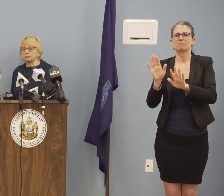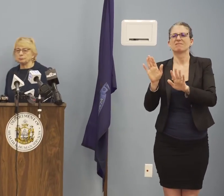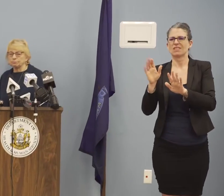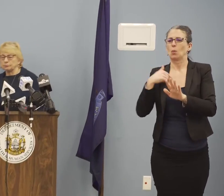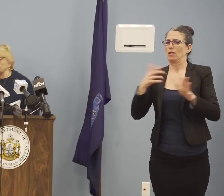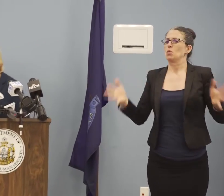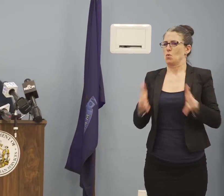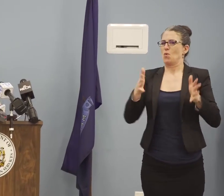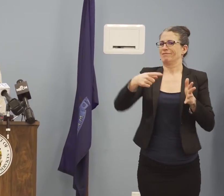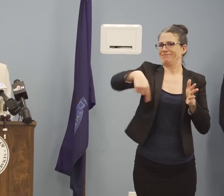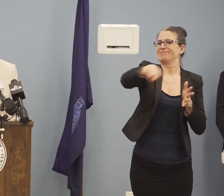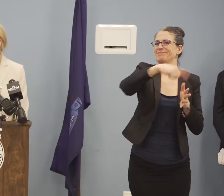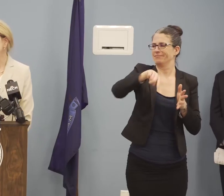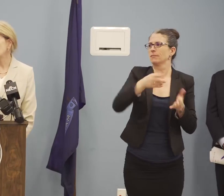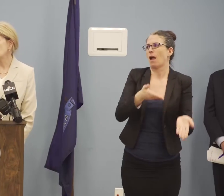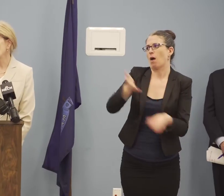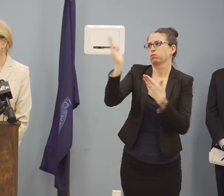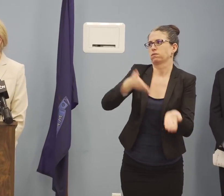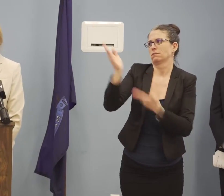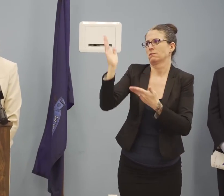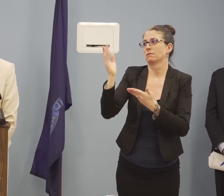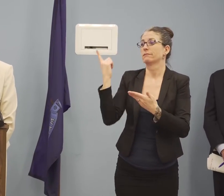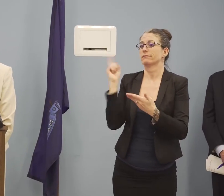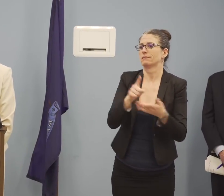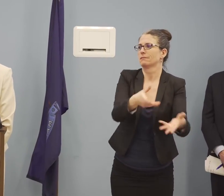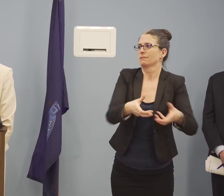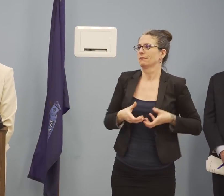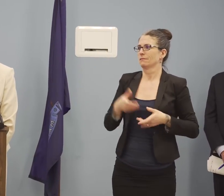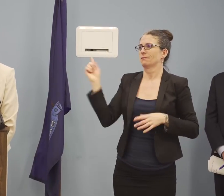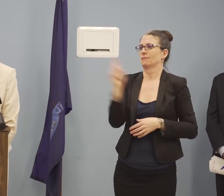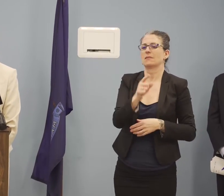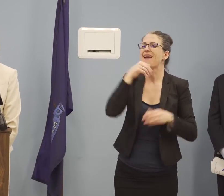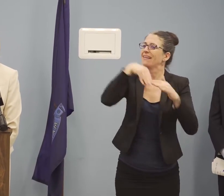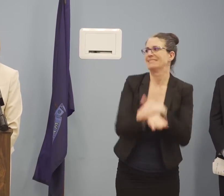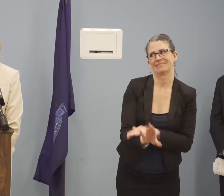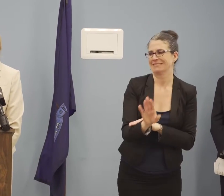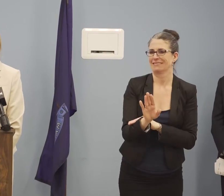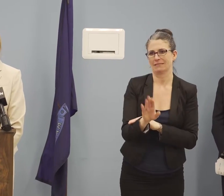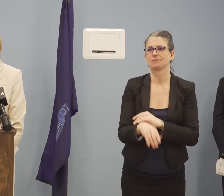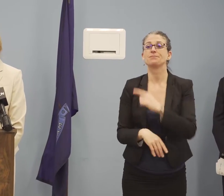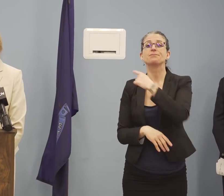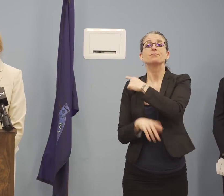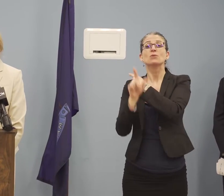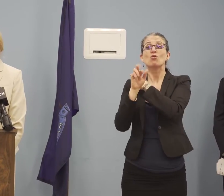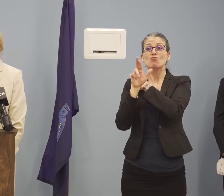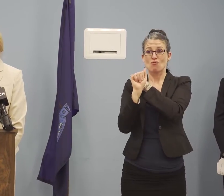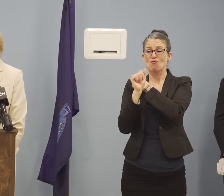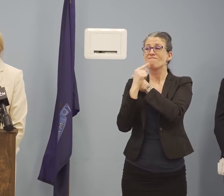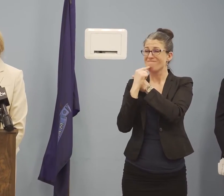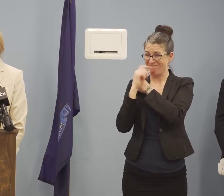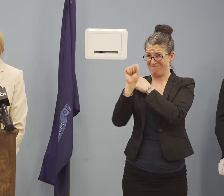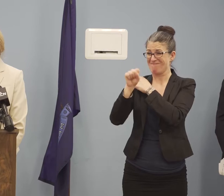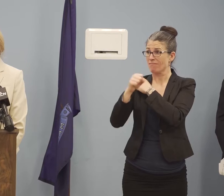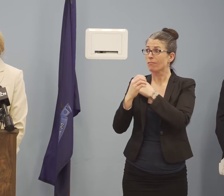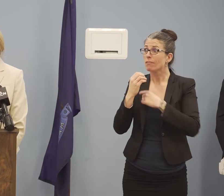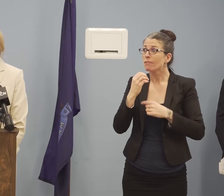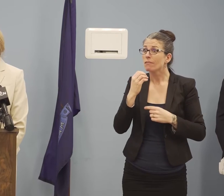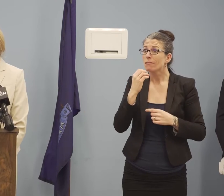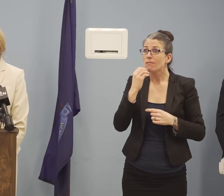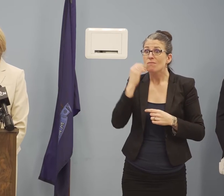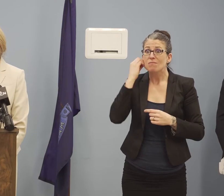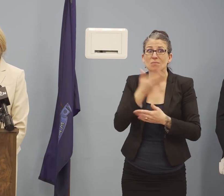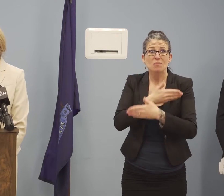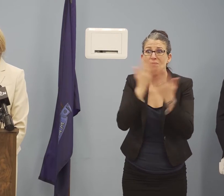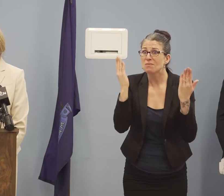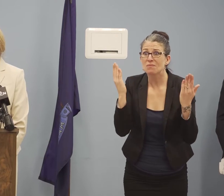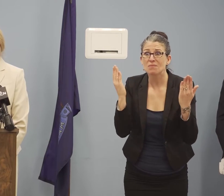So the challenge of homeless populations really does span departments. The Maine State Housing Authority, for example,